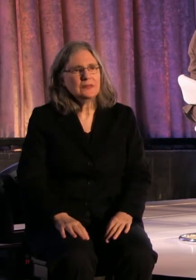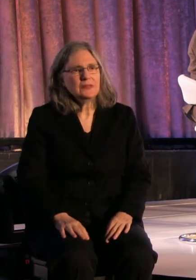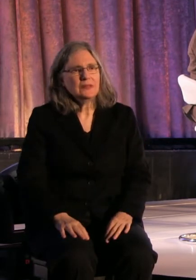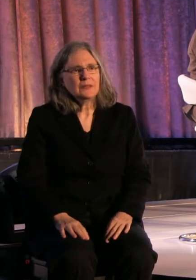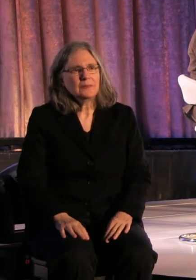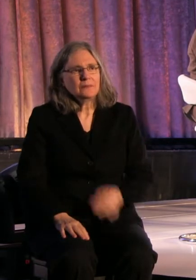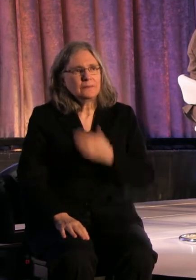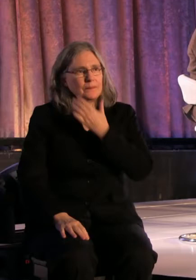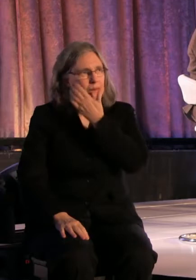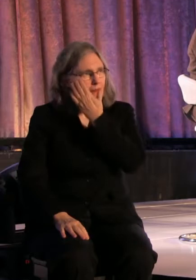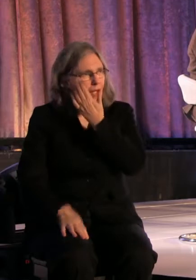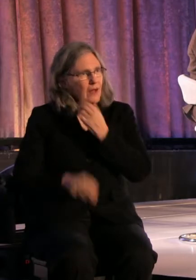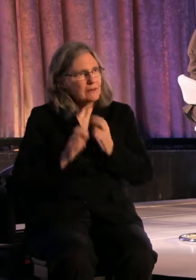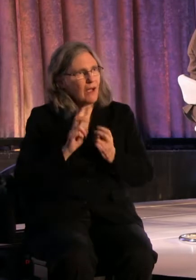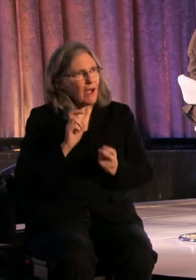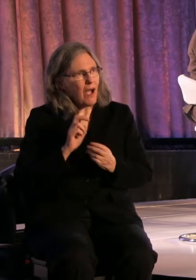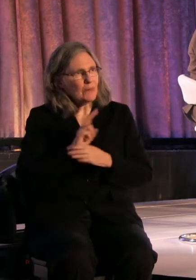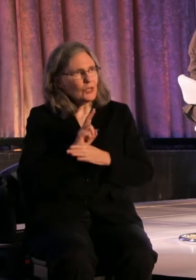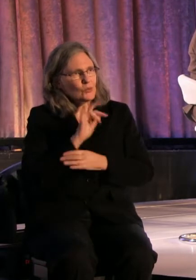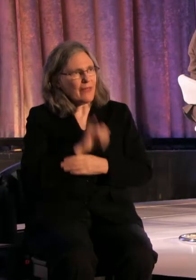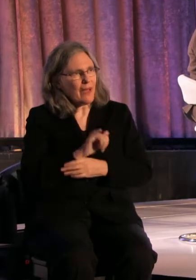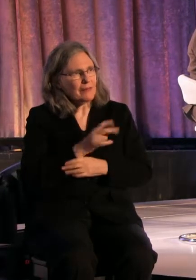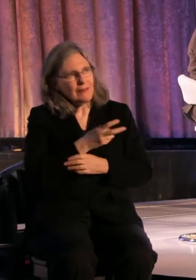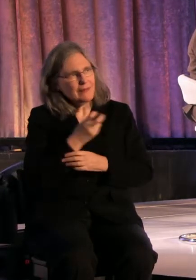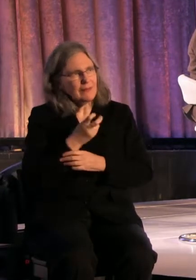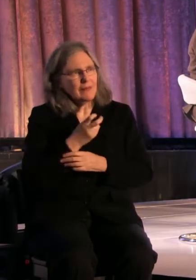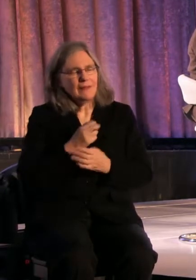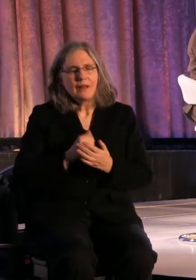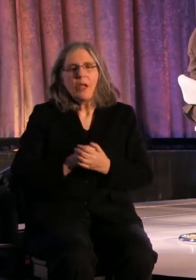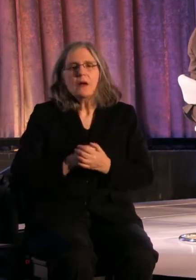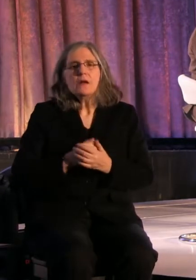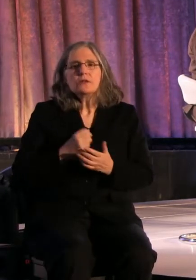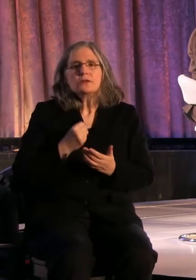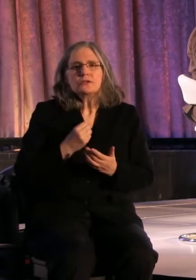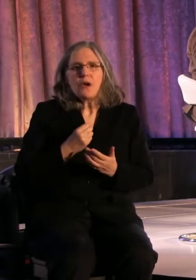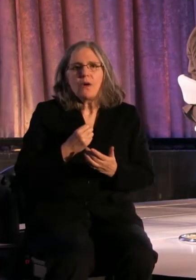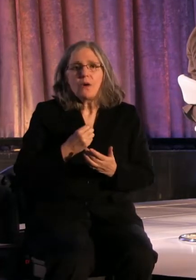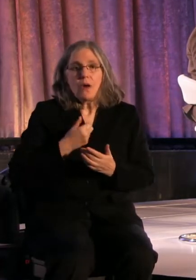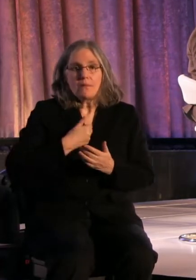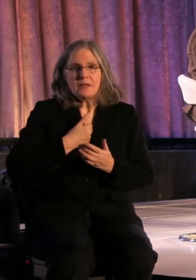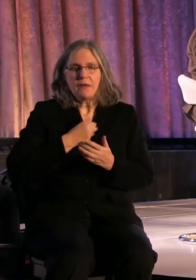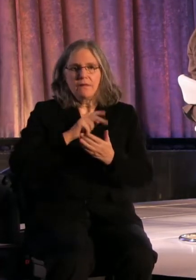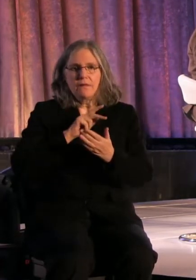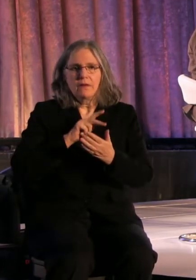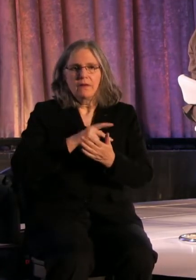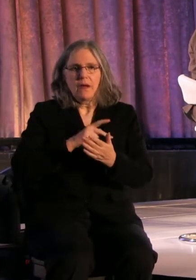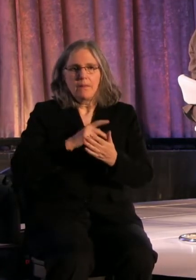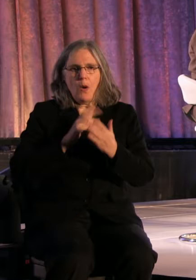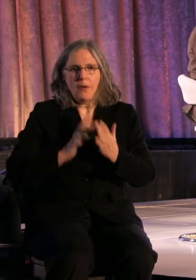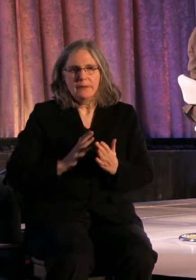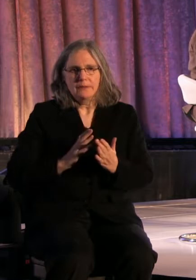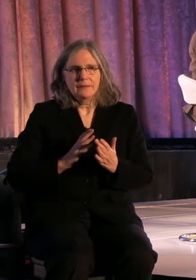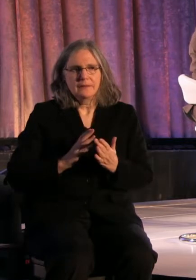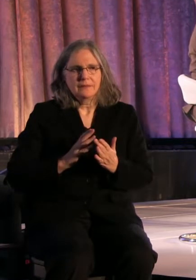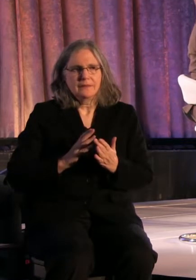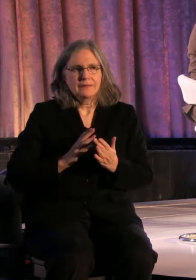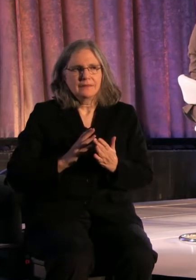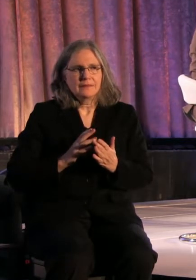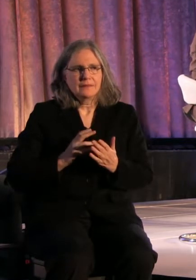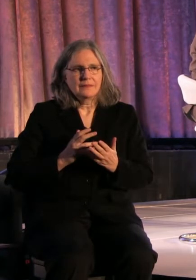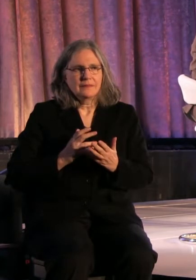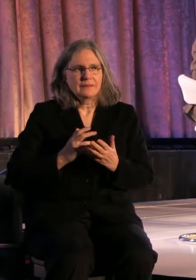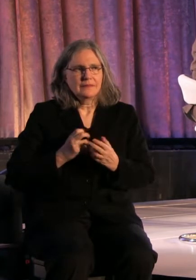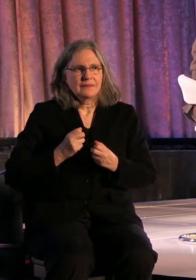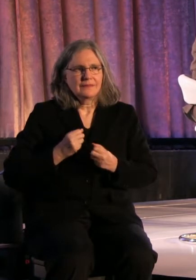I'm totally going to use that. I'm a poet who radiates. Just feel